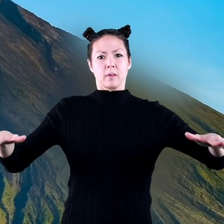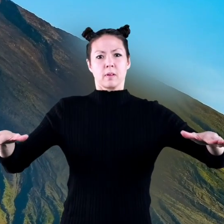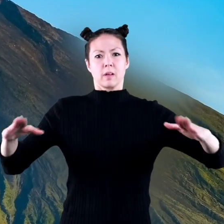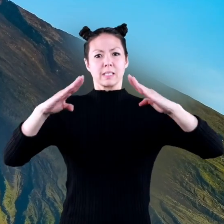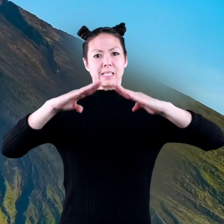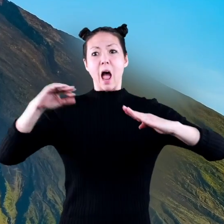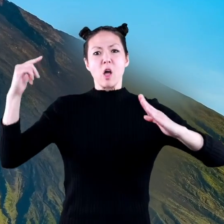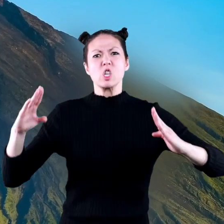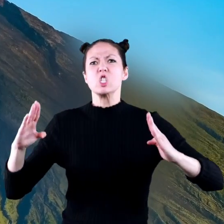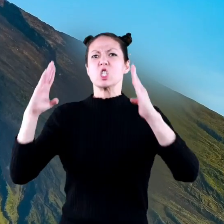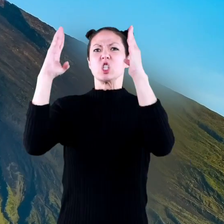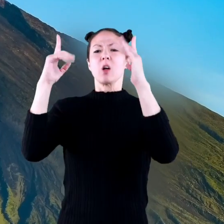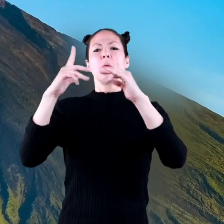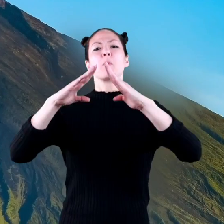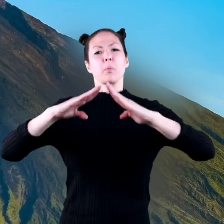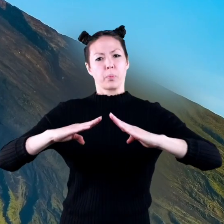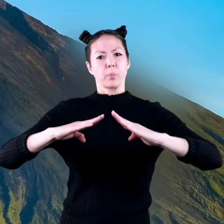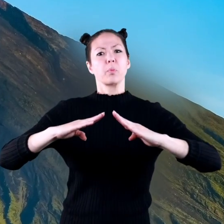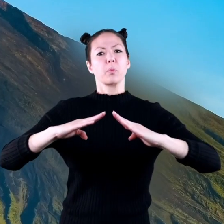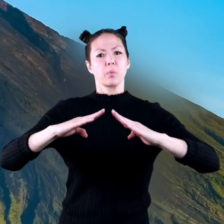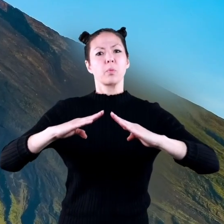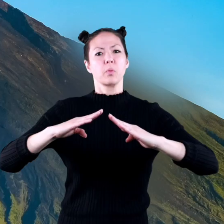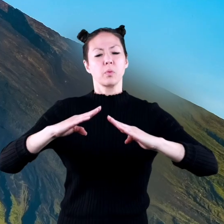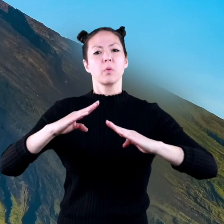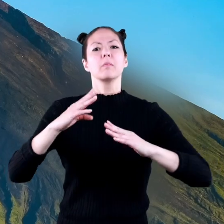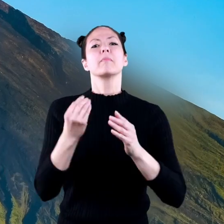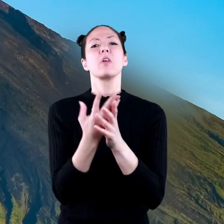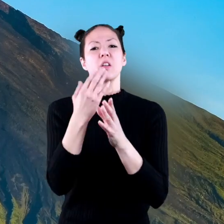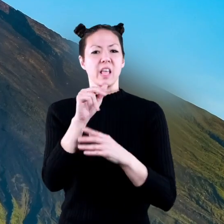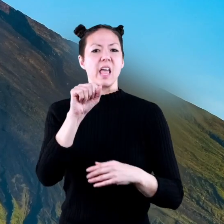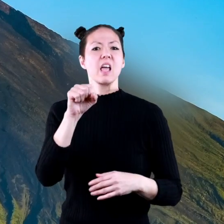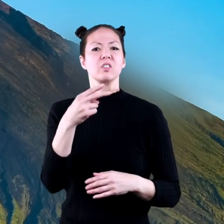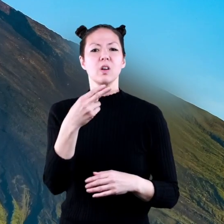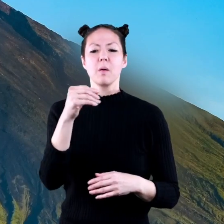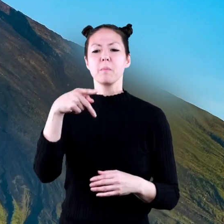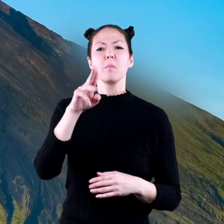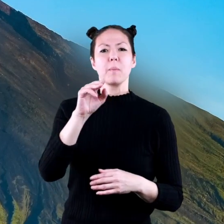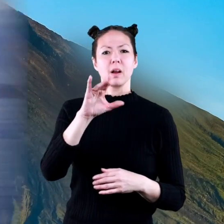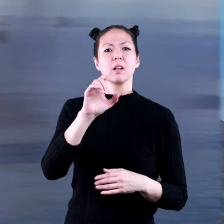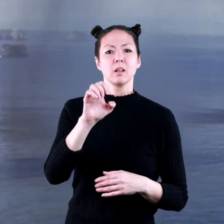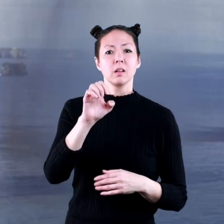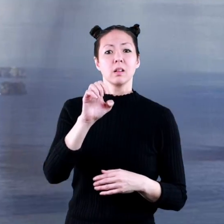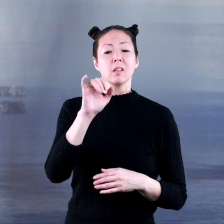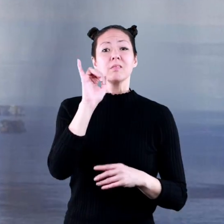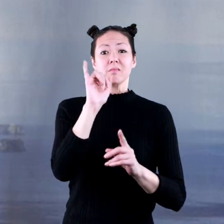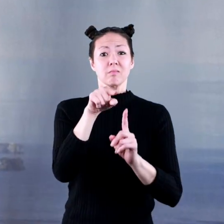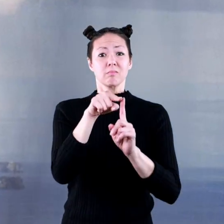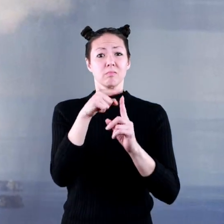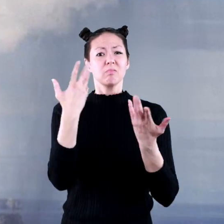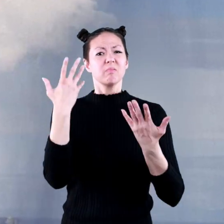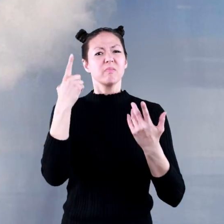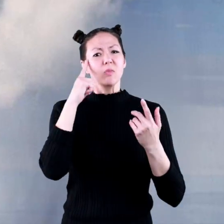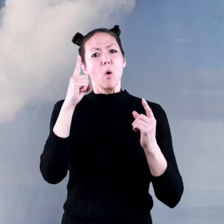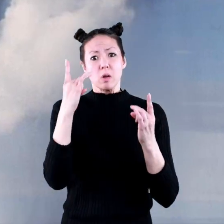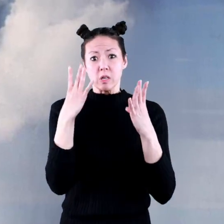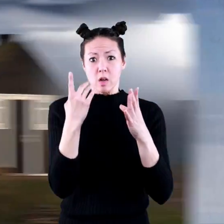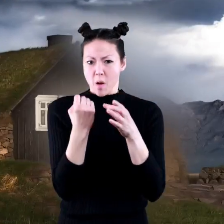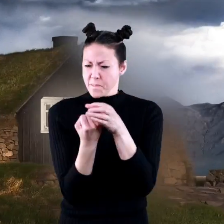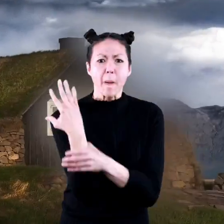constructed of layers of hardened lava and volcanic ash and pumice. Stratovolcanoes are known to have violent